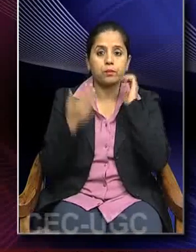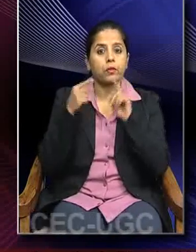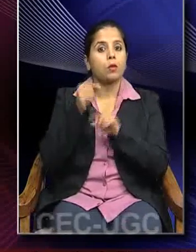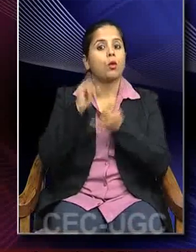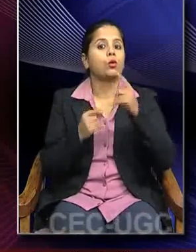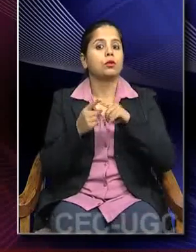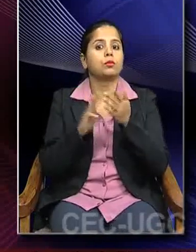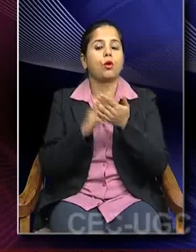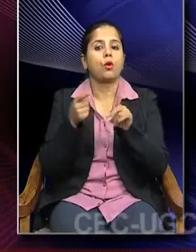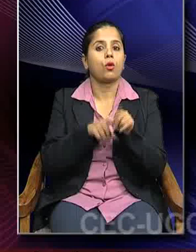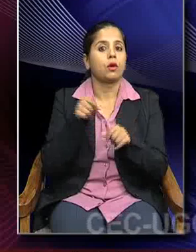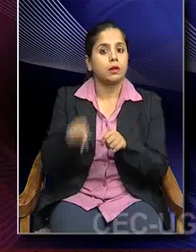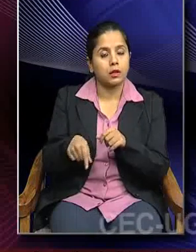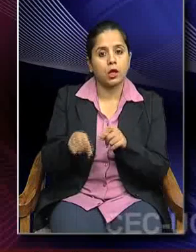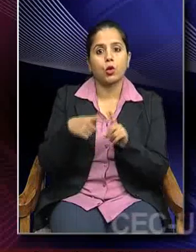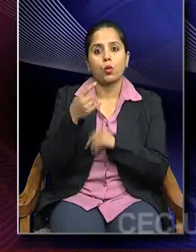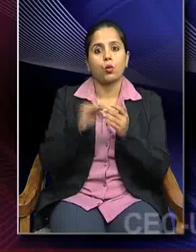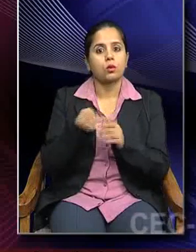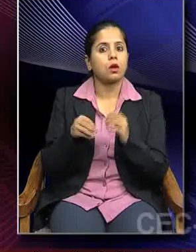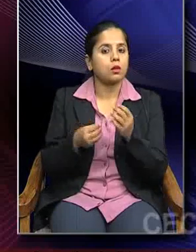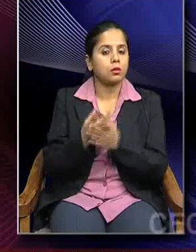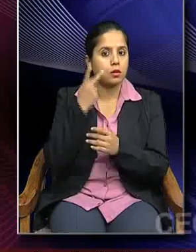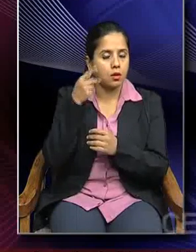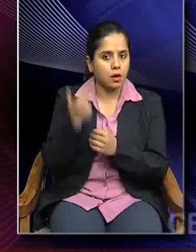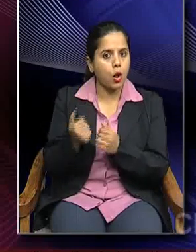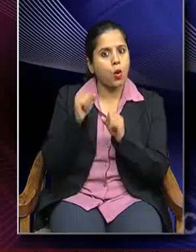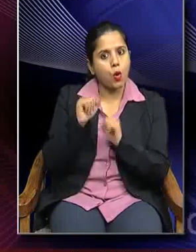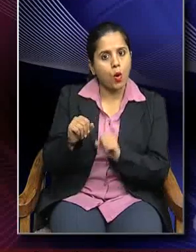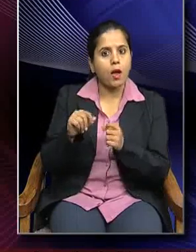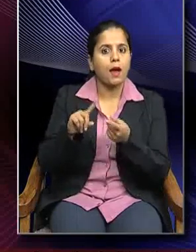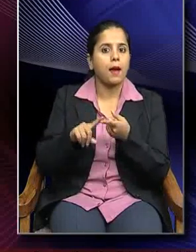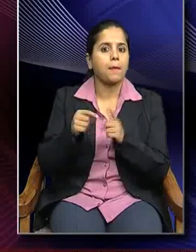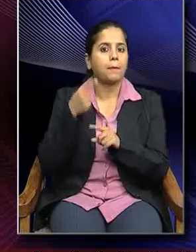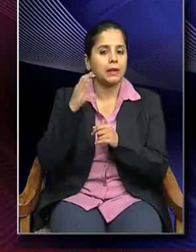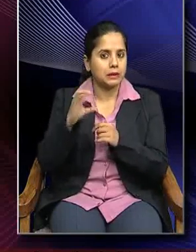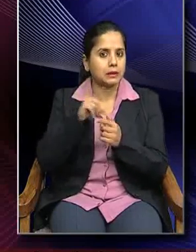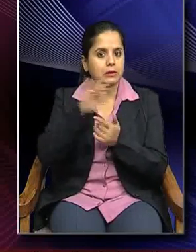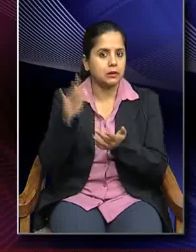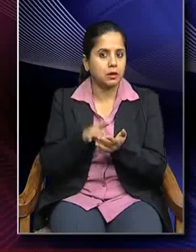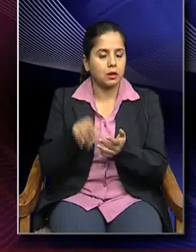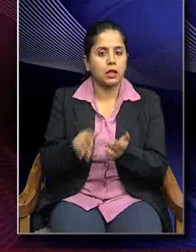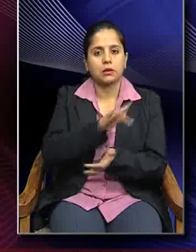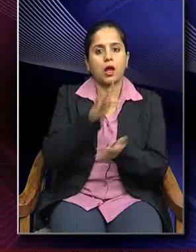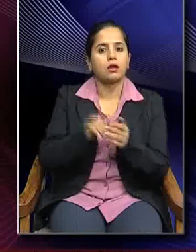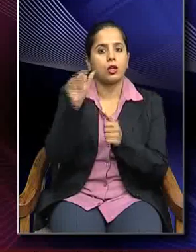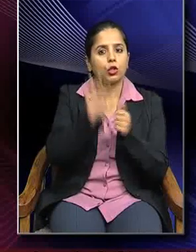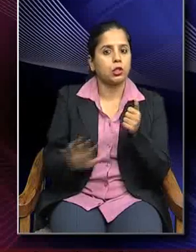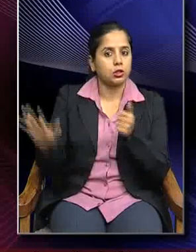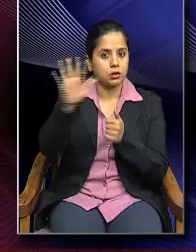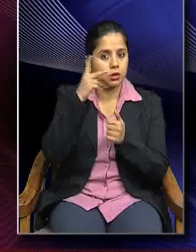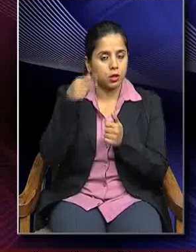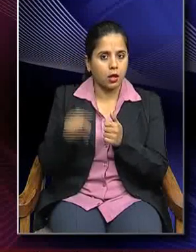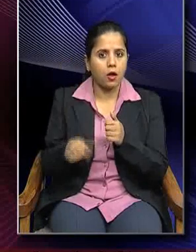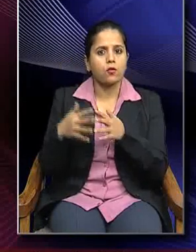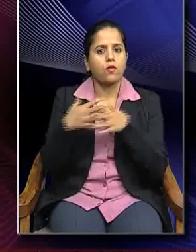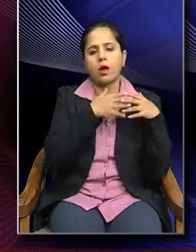period, Kushana in empire that emerged had its epicenter in central Asia and to the west